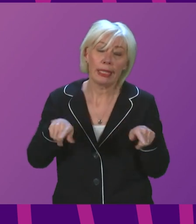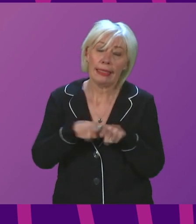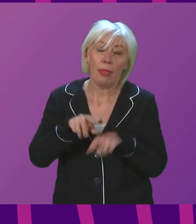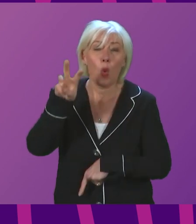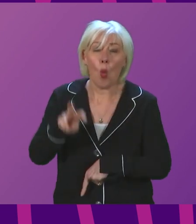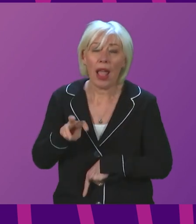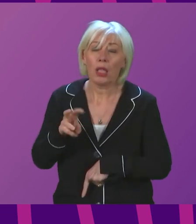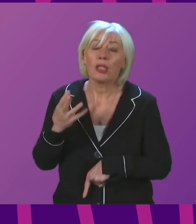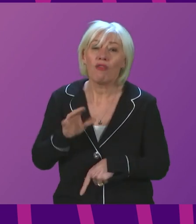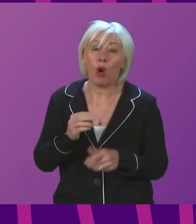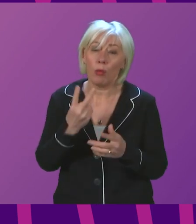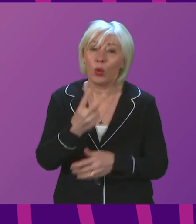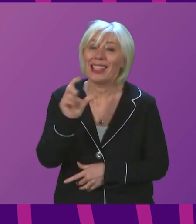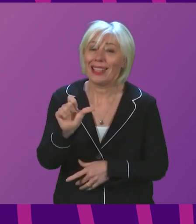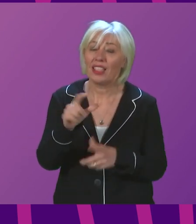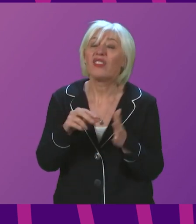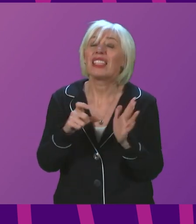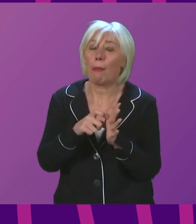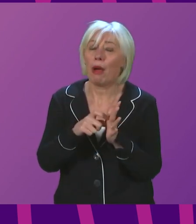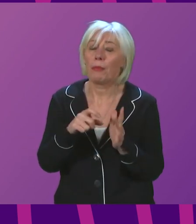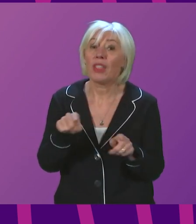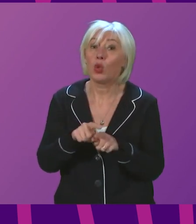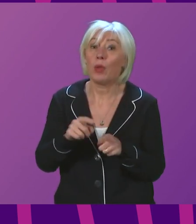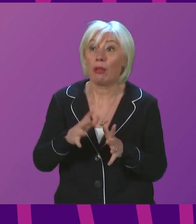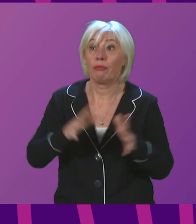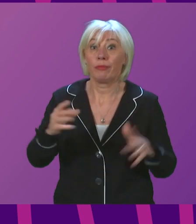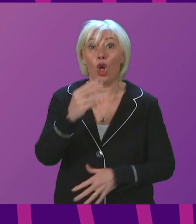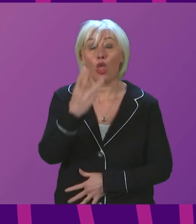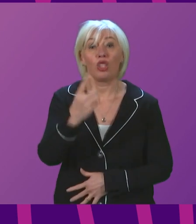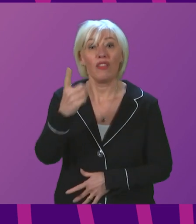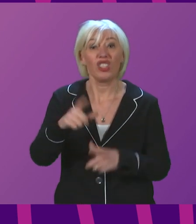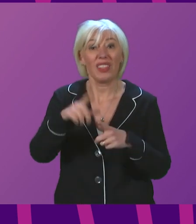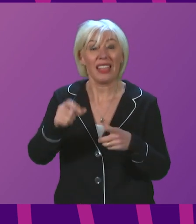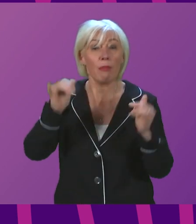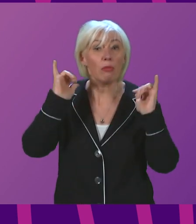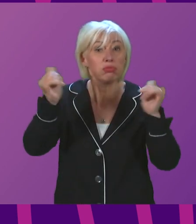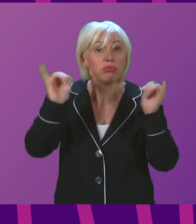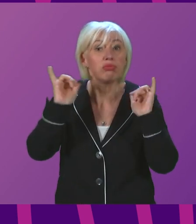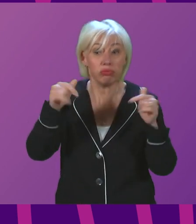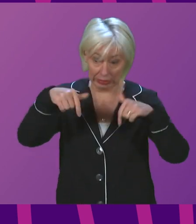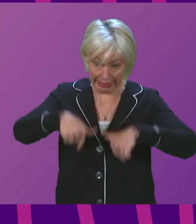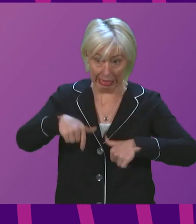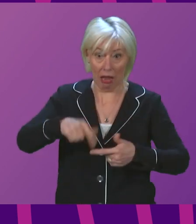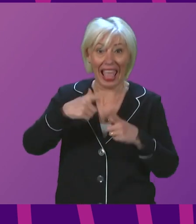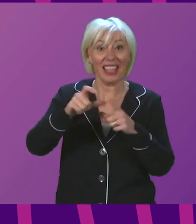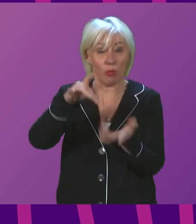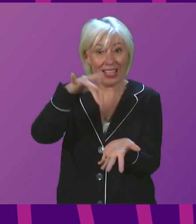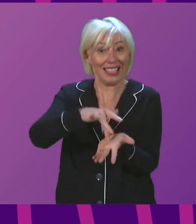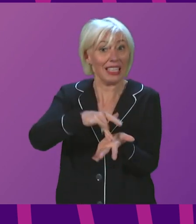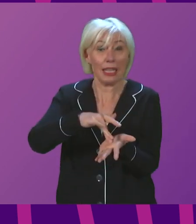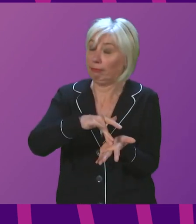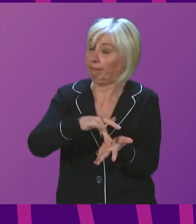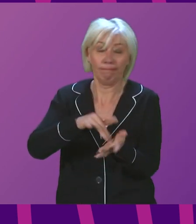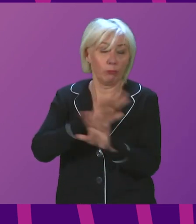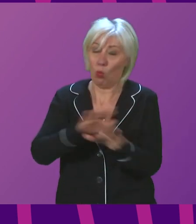And it will also mean, unfortunately, that large-scale Hugmanais celebrations, including that planned here in our capital city, will not